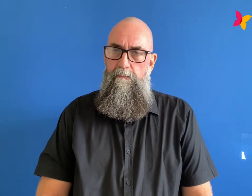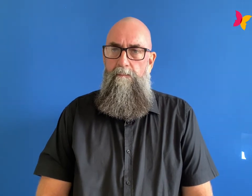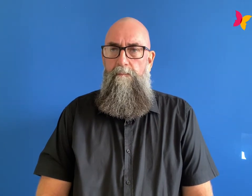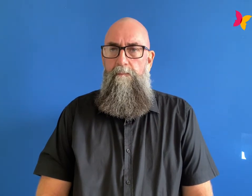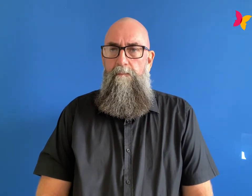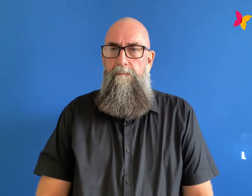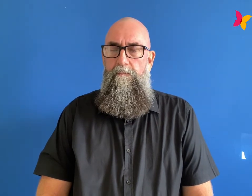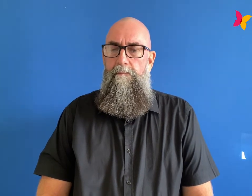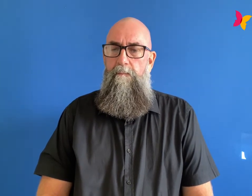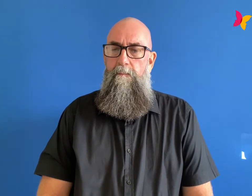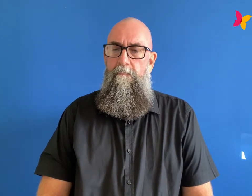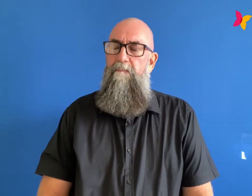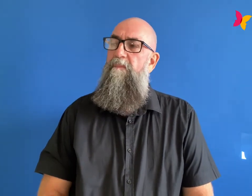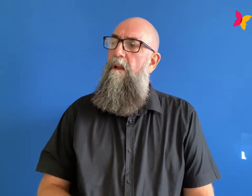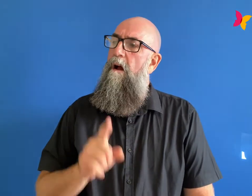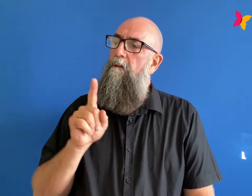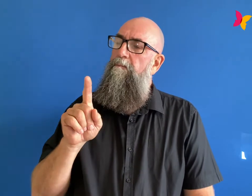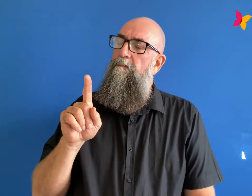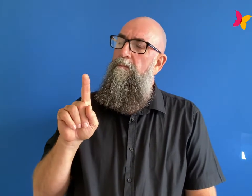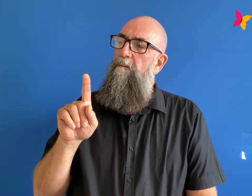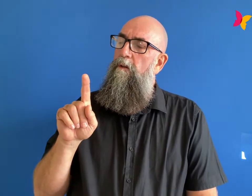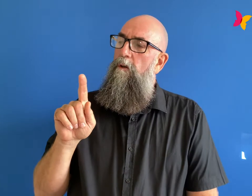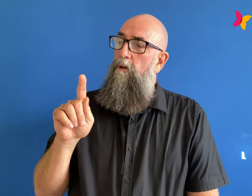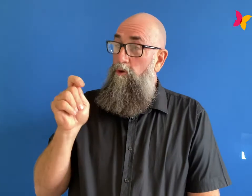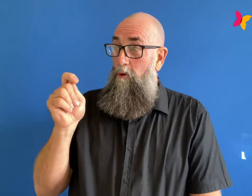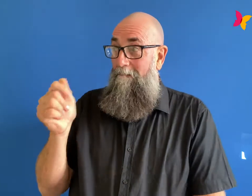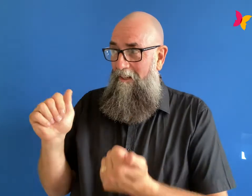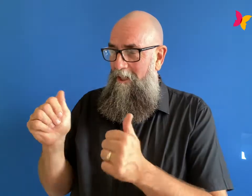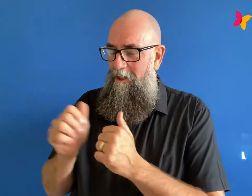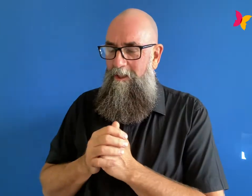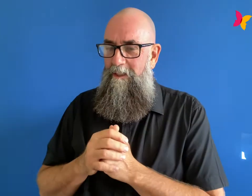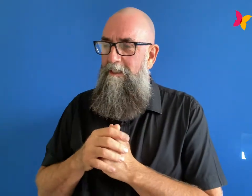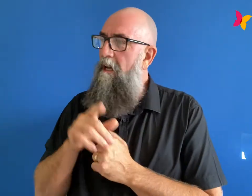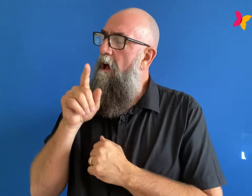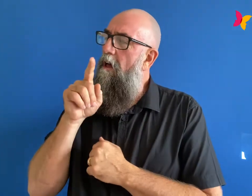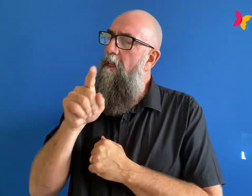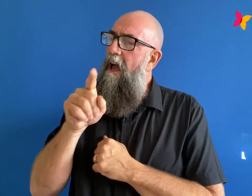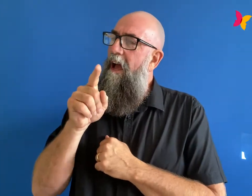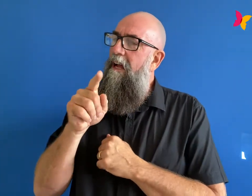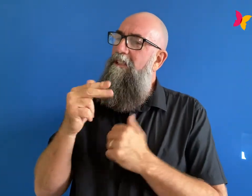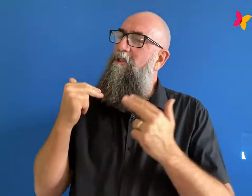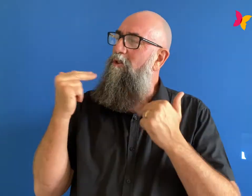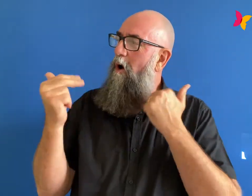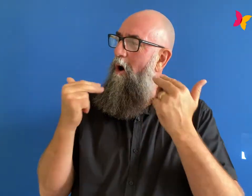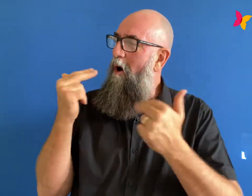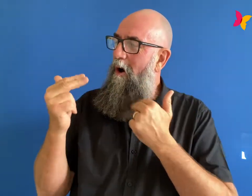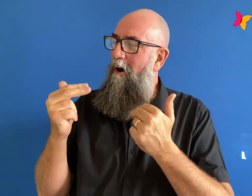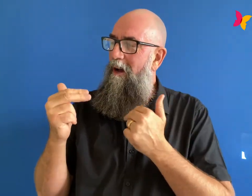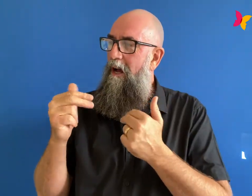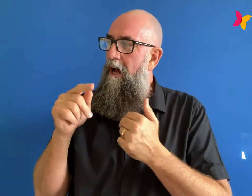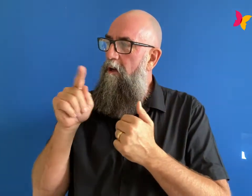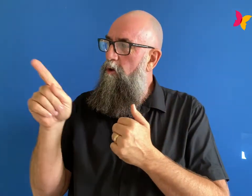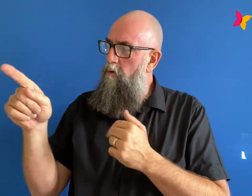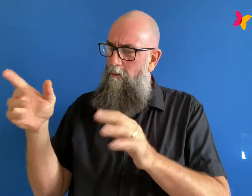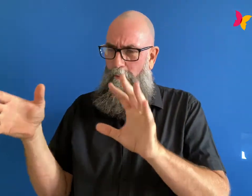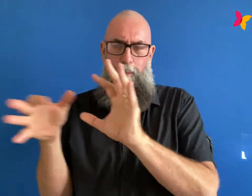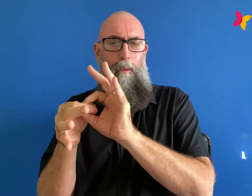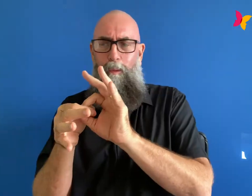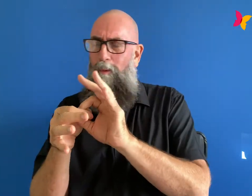just before i let you go there is a line from that gang of youth song that resonated with amy and honestly it's resonated with